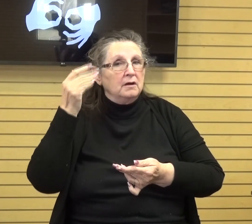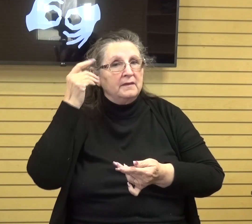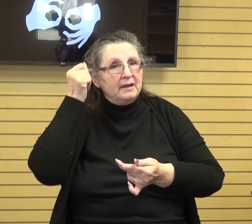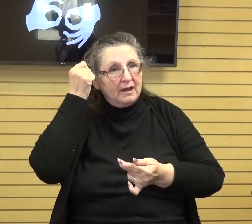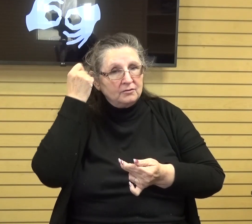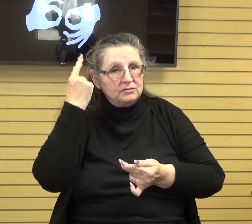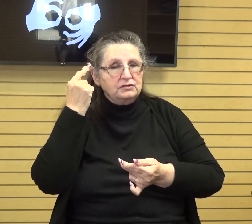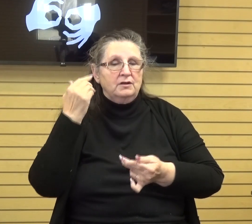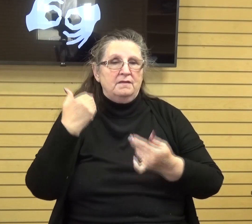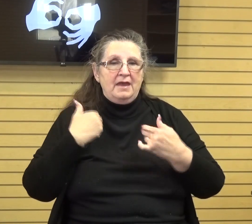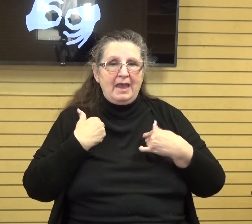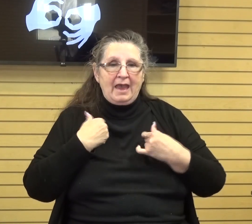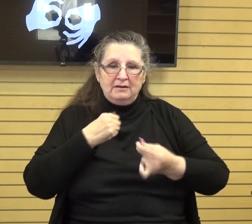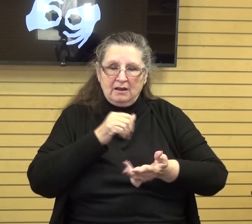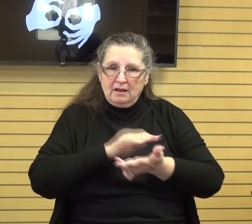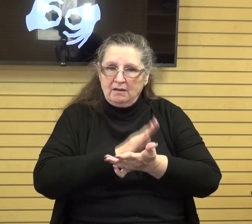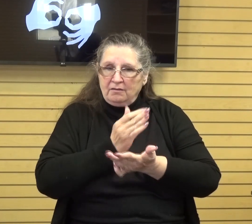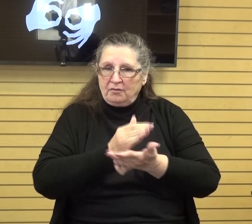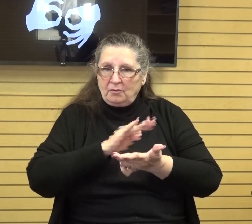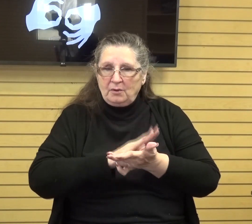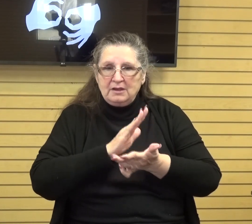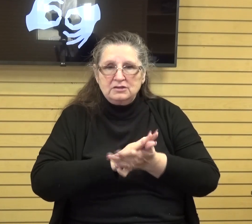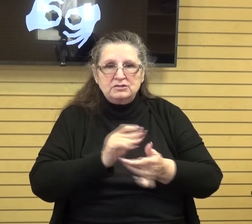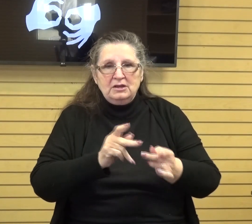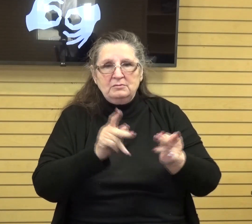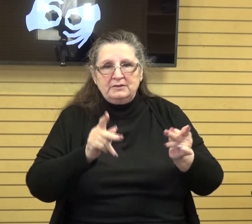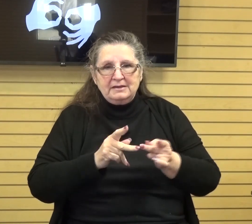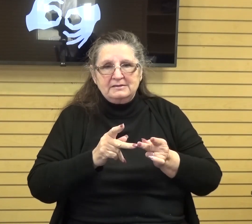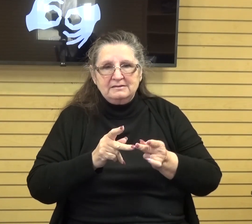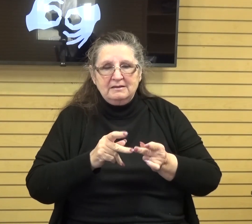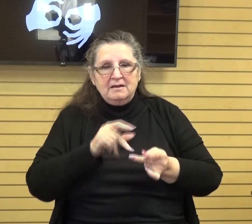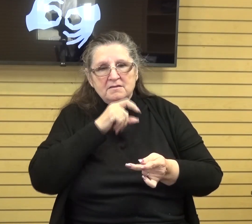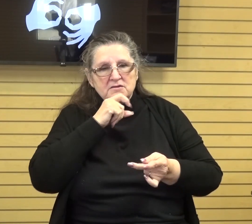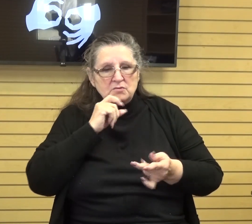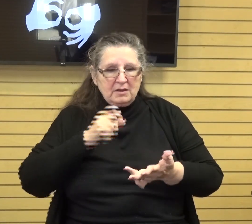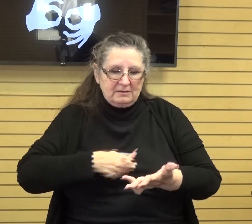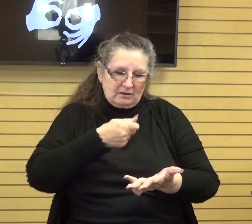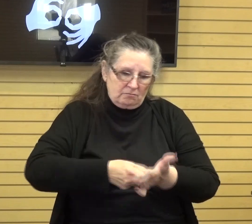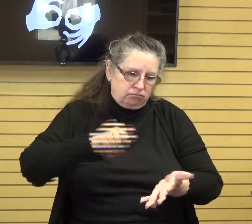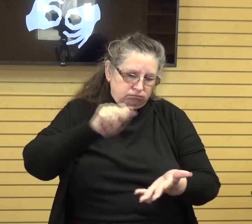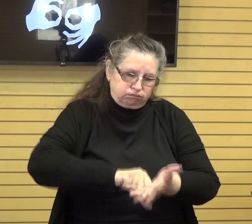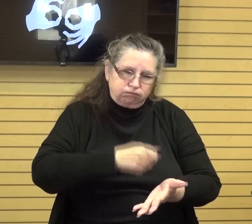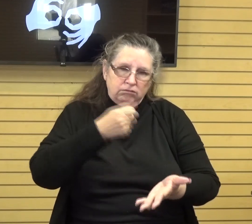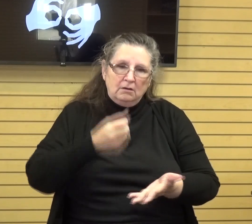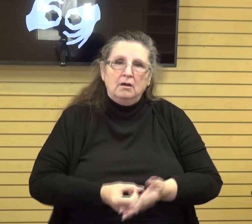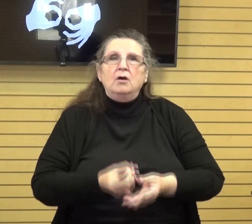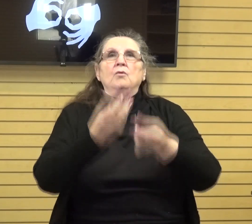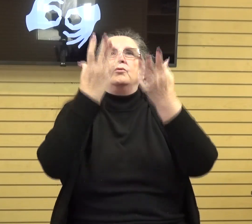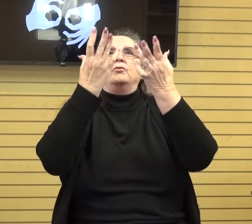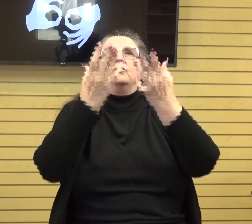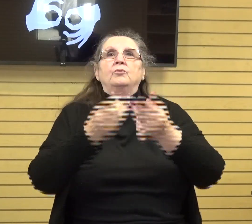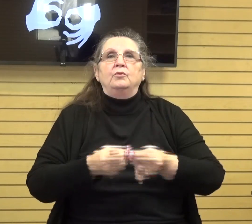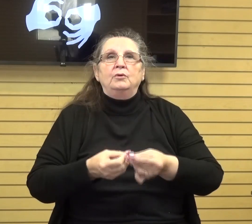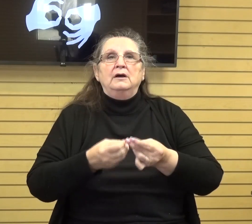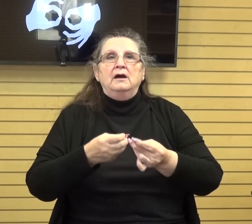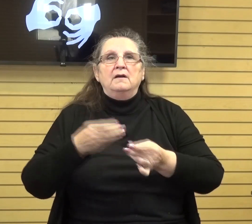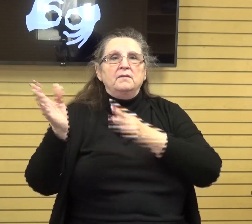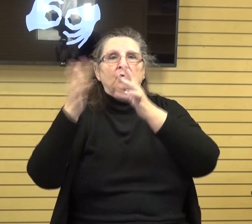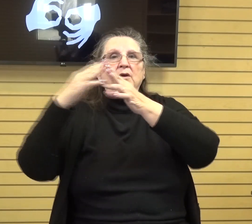and they would take the grain up and they would beat it and they thresh it and throw it up in the air and the wind would come through and blow